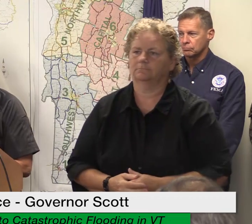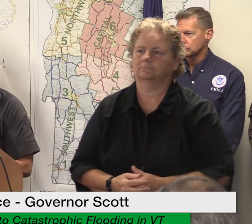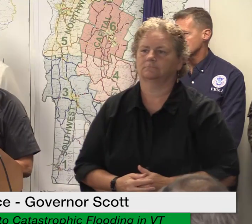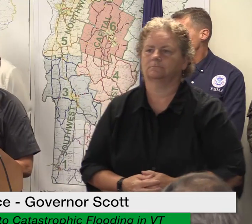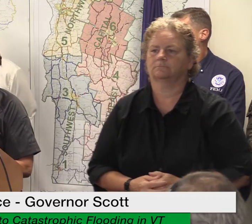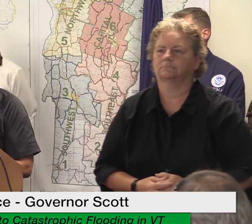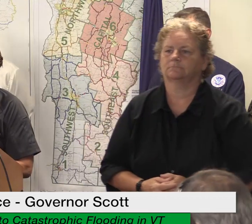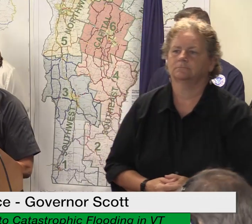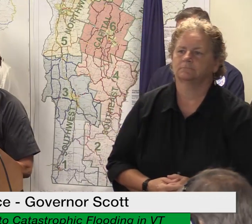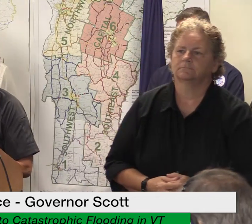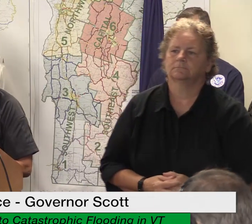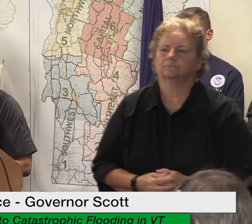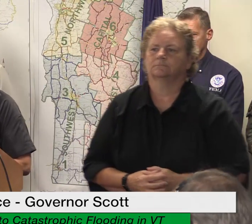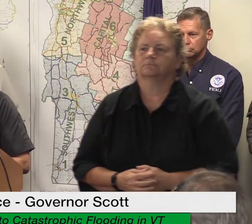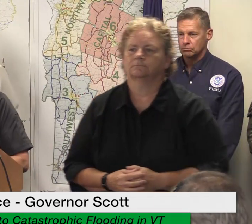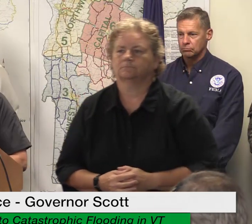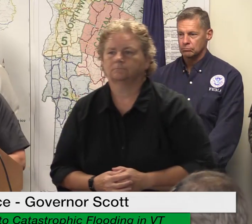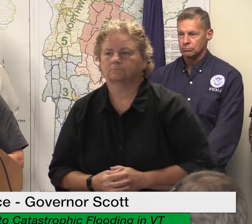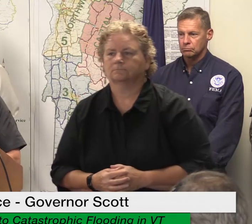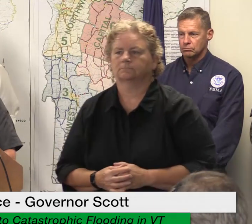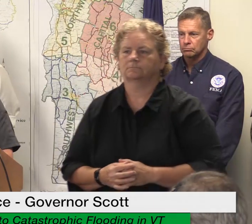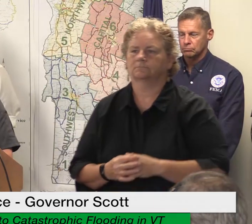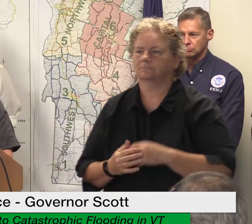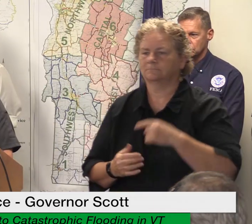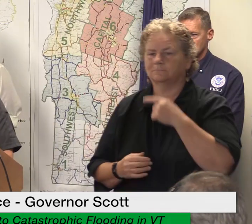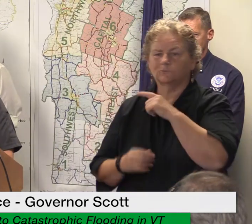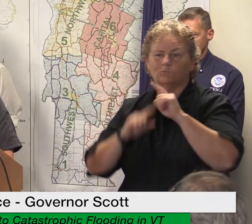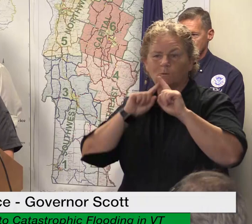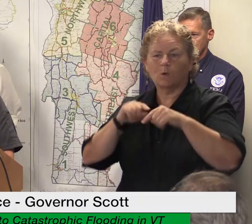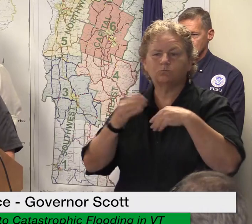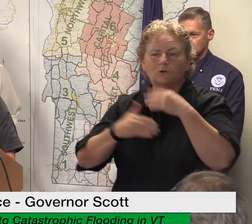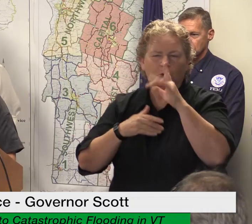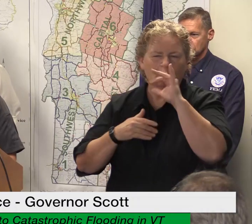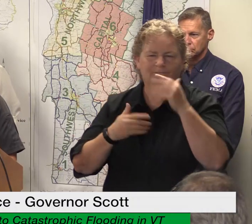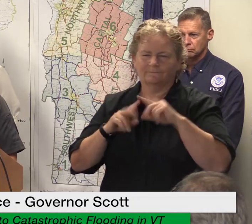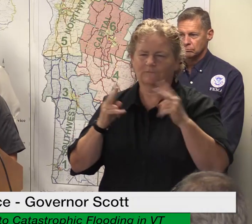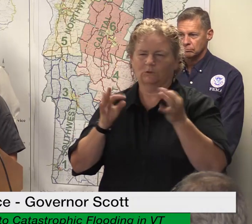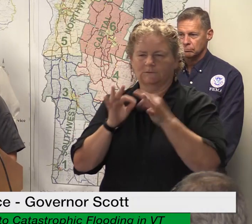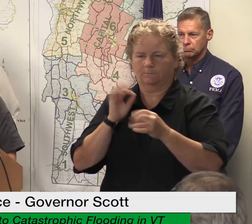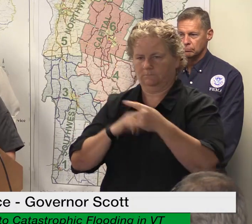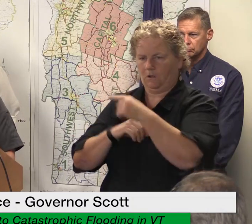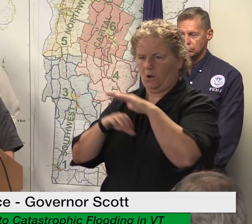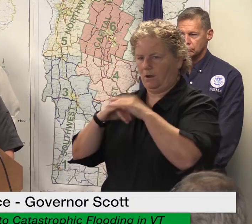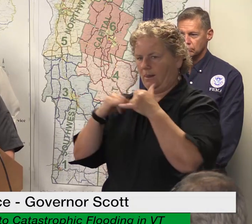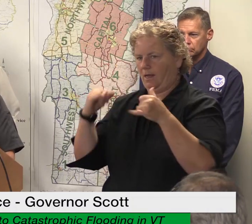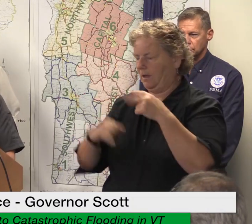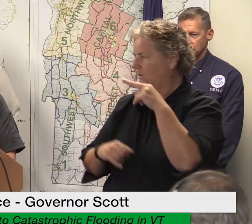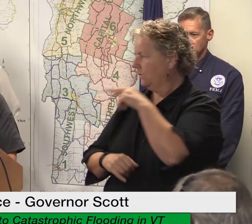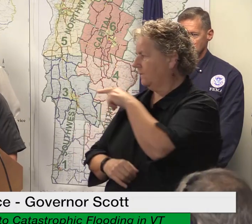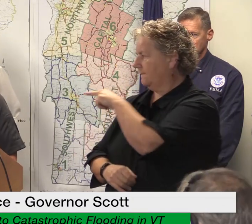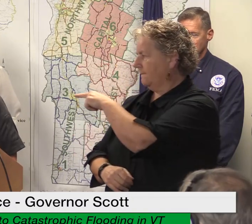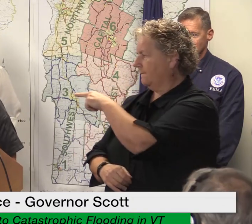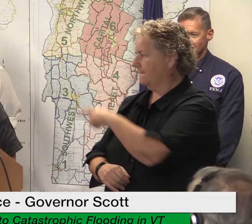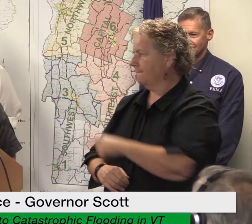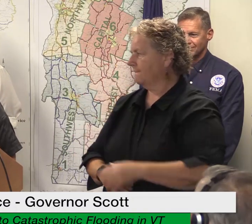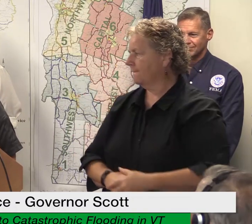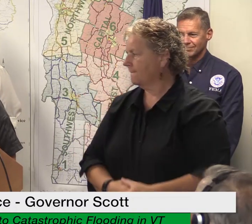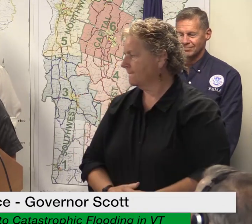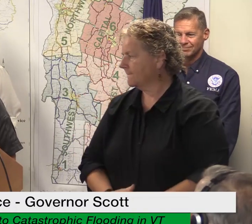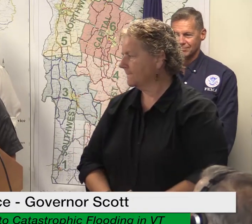report file a report on vermont211.org okay thanks john for going to the website